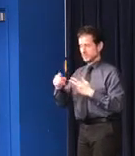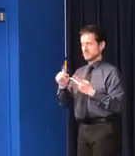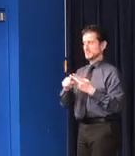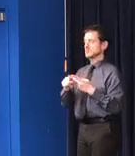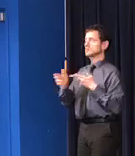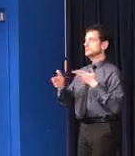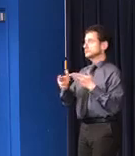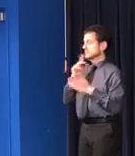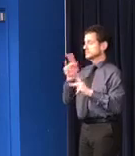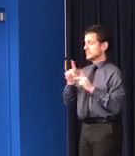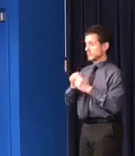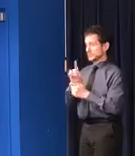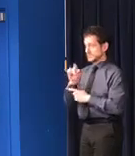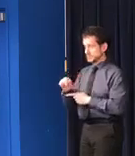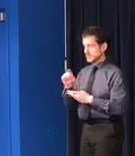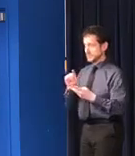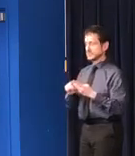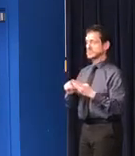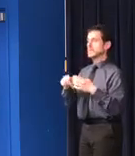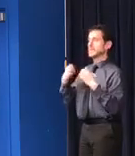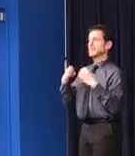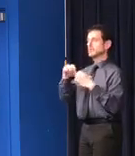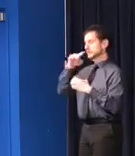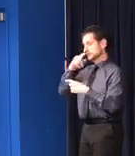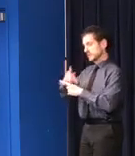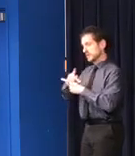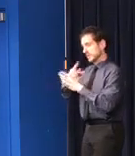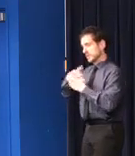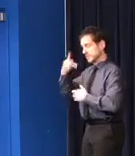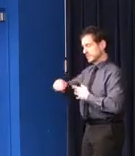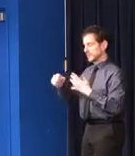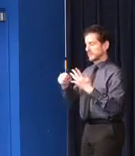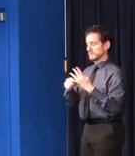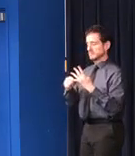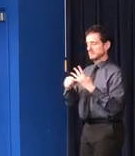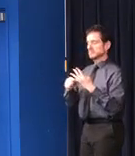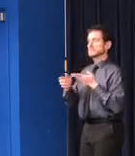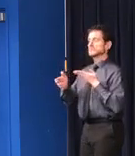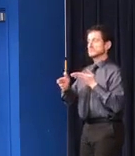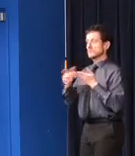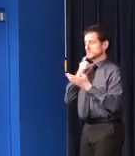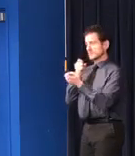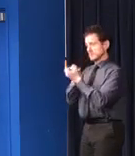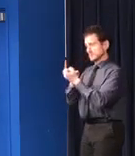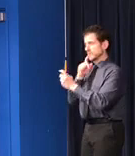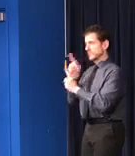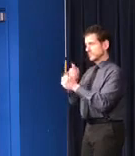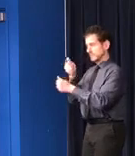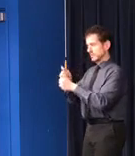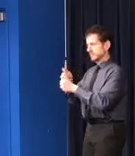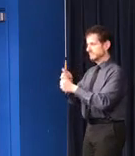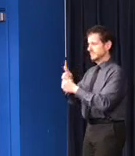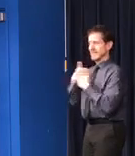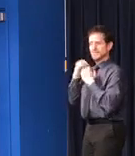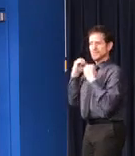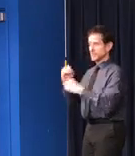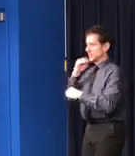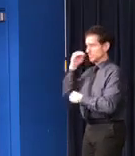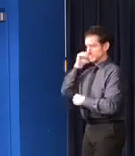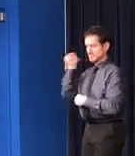Disabilities, the Emergency Child Care Program, and Expanded Services and Supports for People who are Experiencing Homelessness.